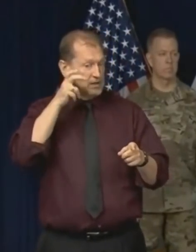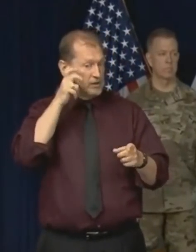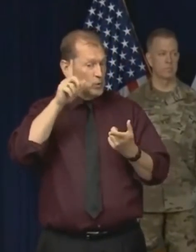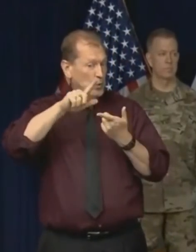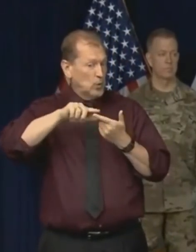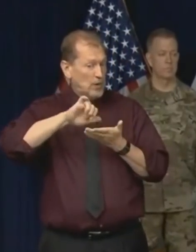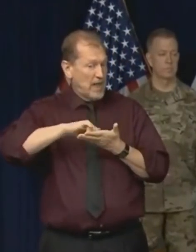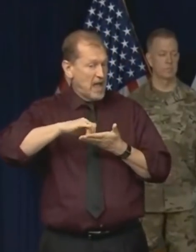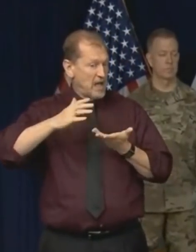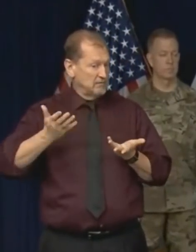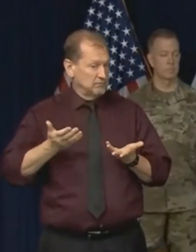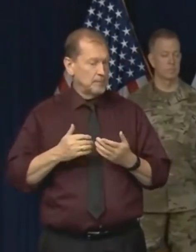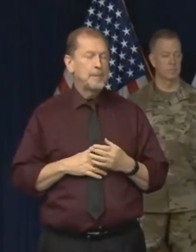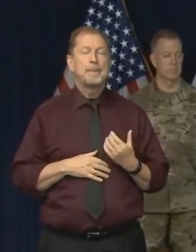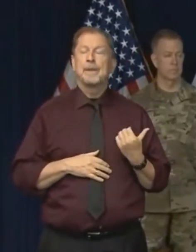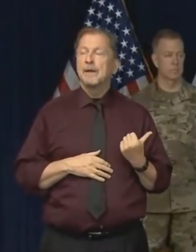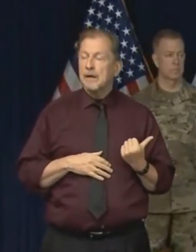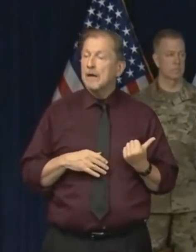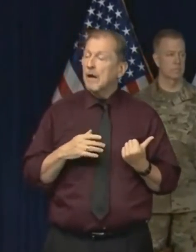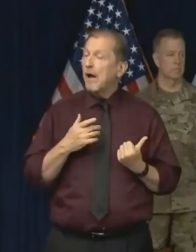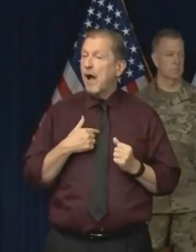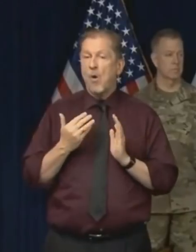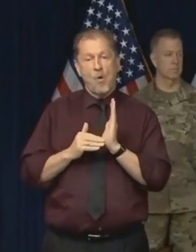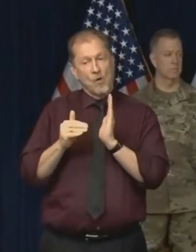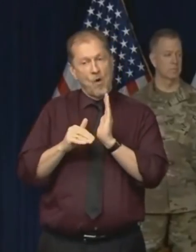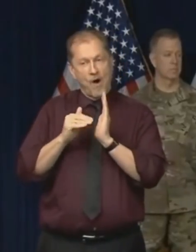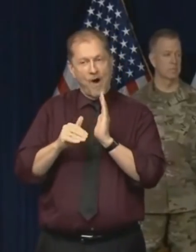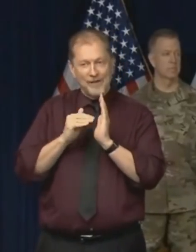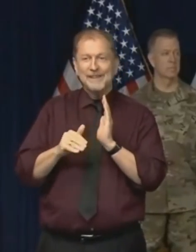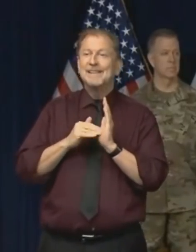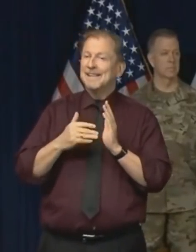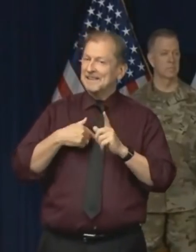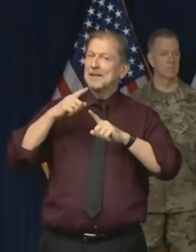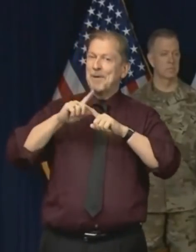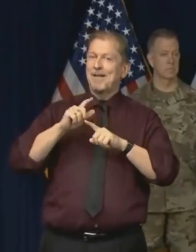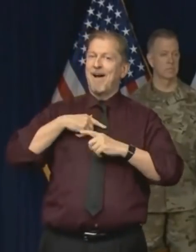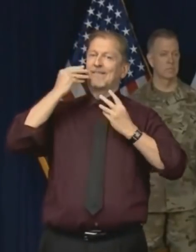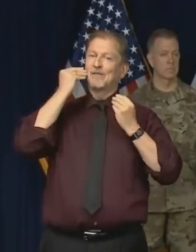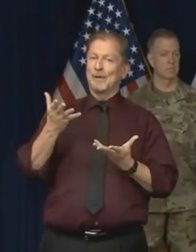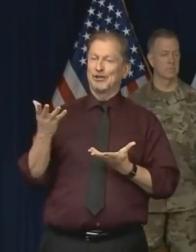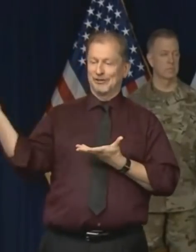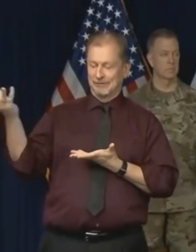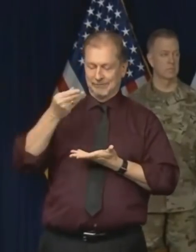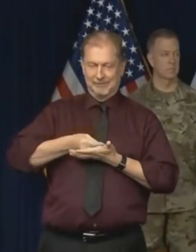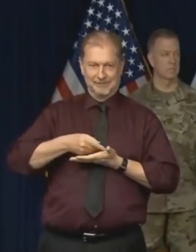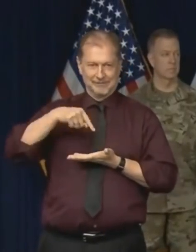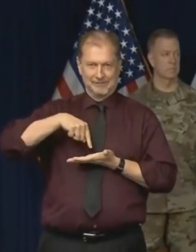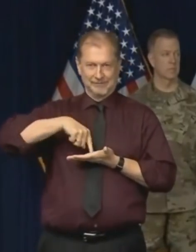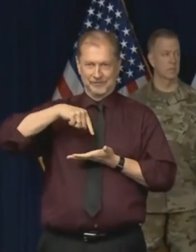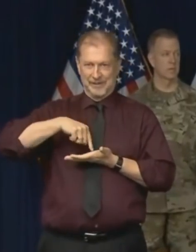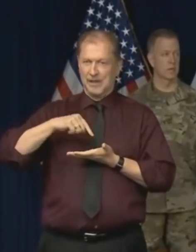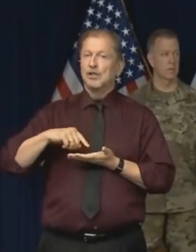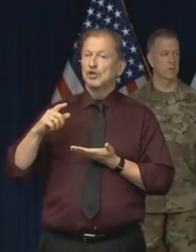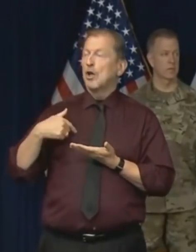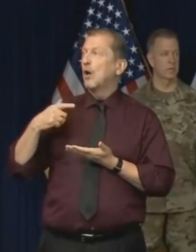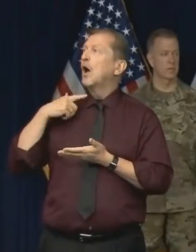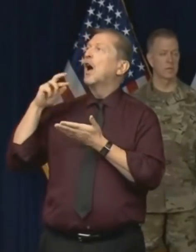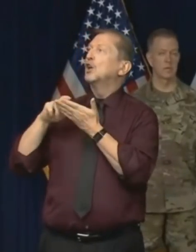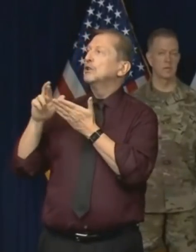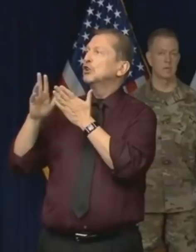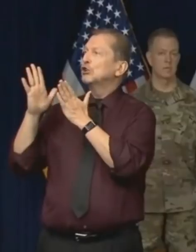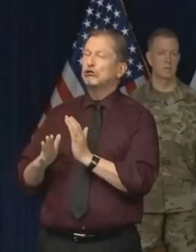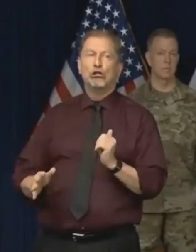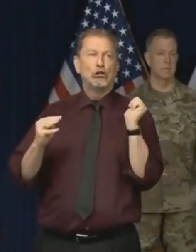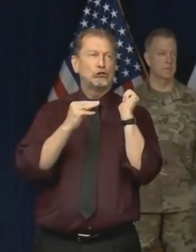Again, I've said day in and day out that we're going to rely upon the epidemiologists and the scientists to tell us what social